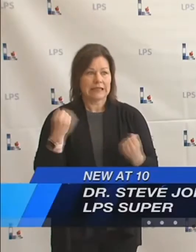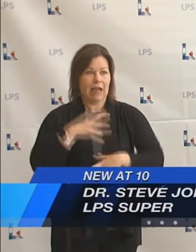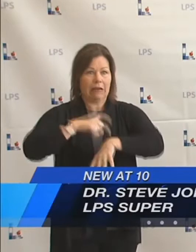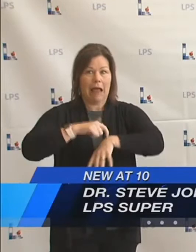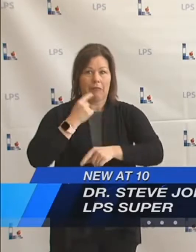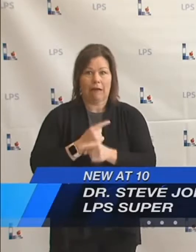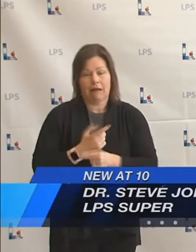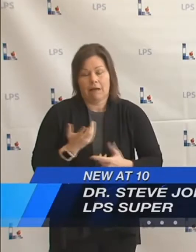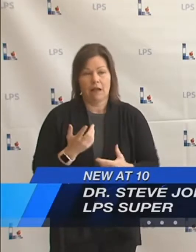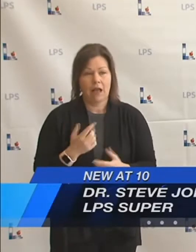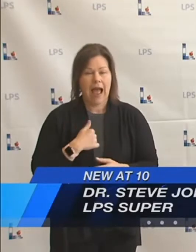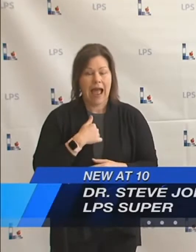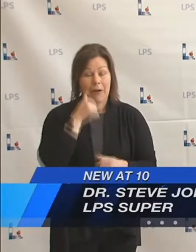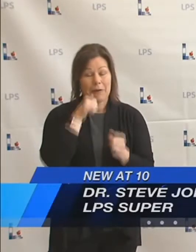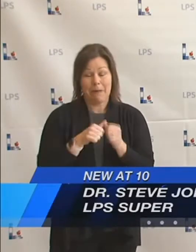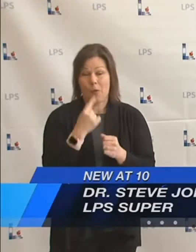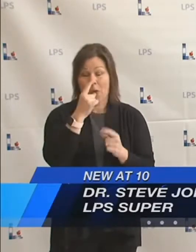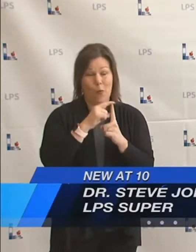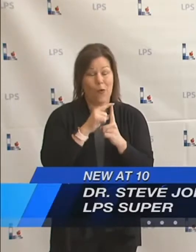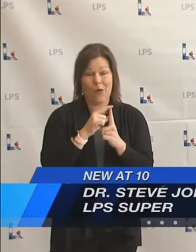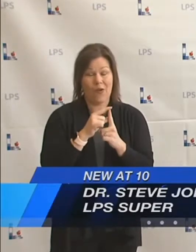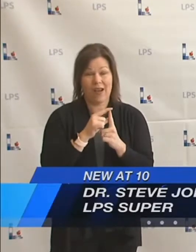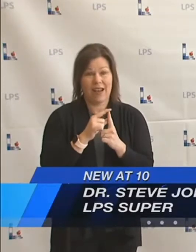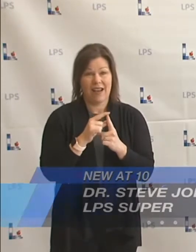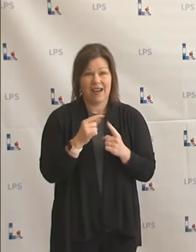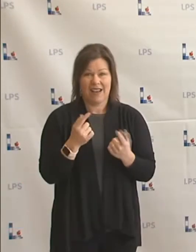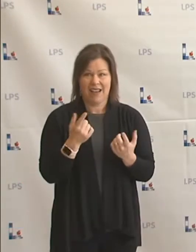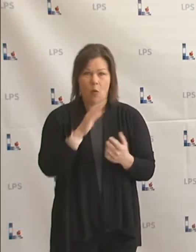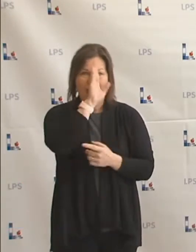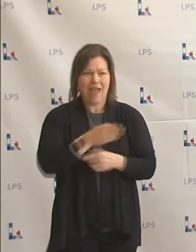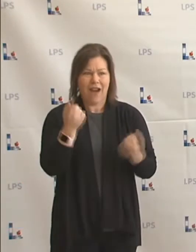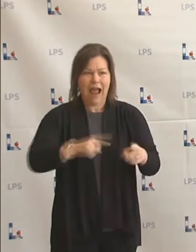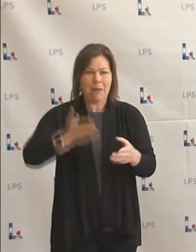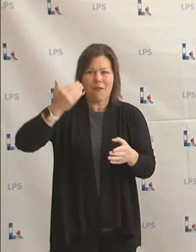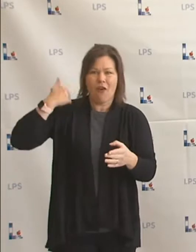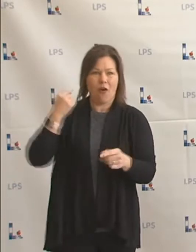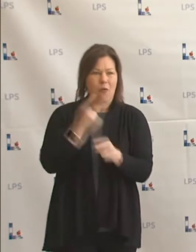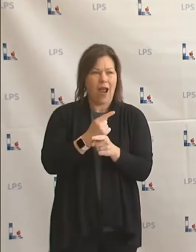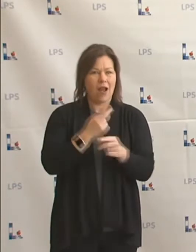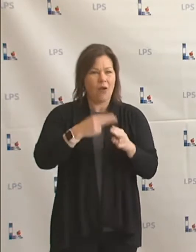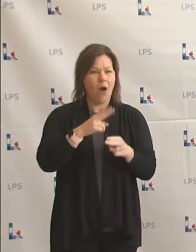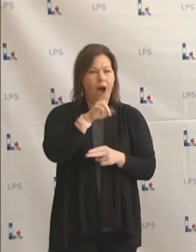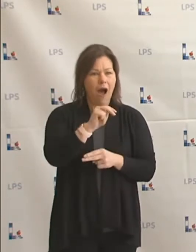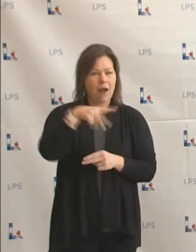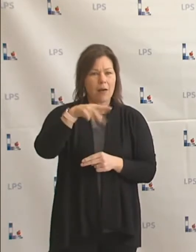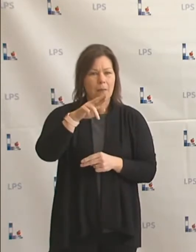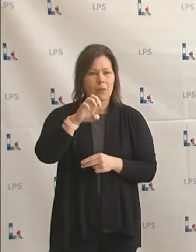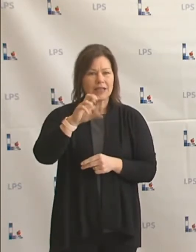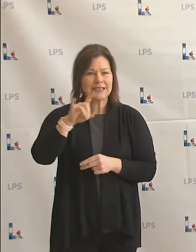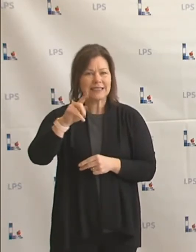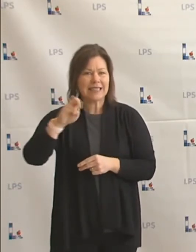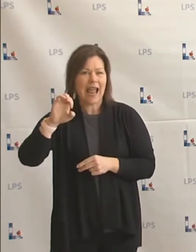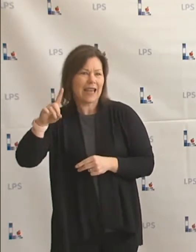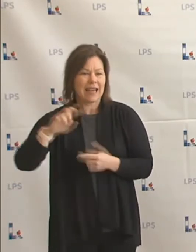and one of the words that I'm using, this is unprecedented, right? We've not had anything of this